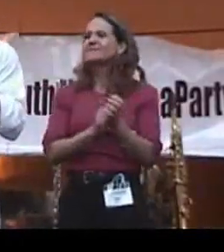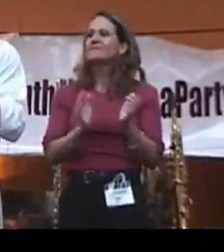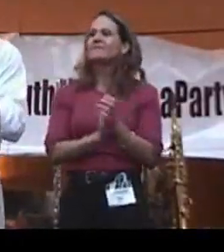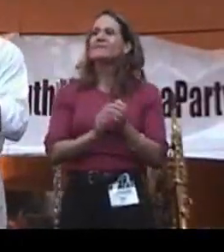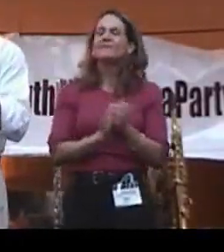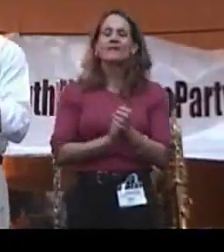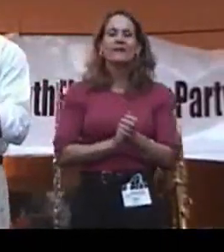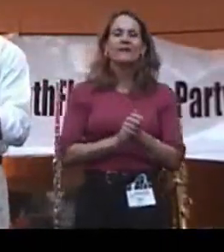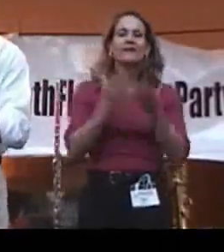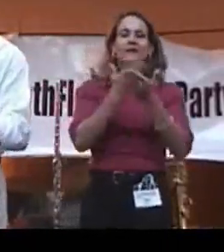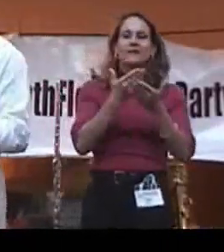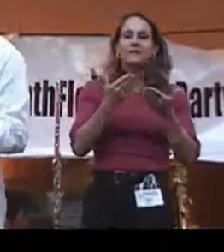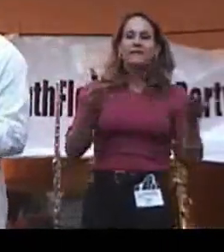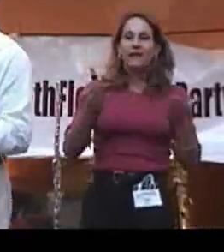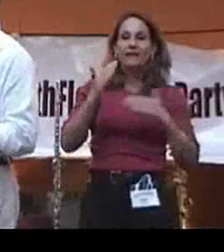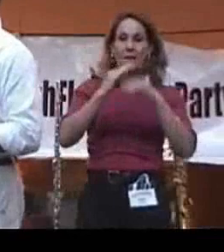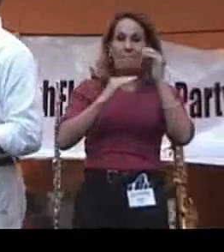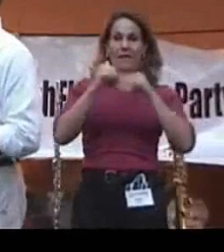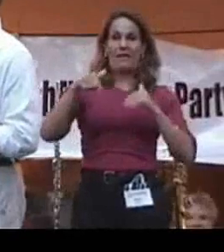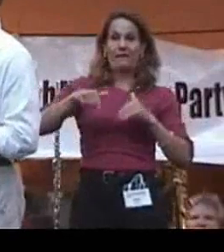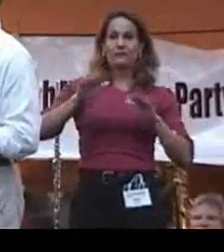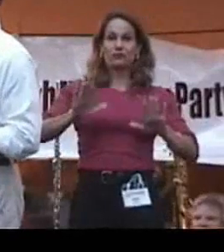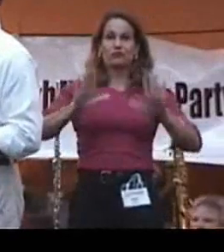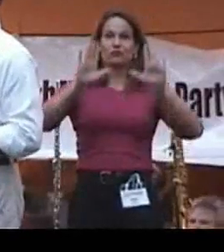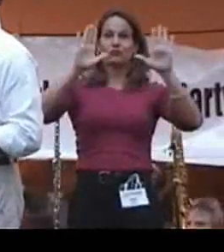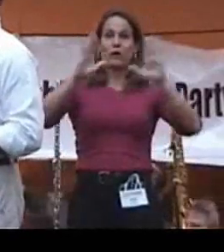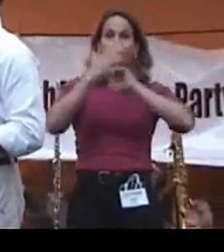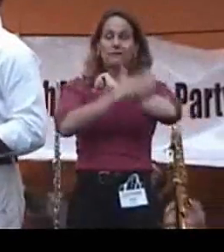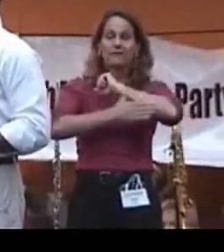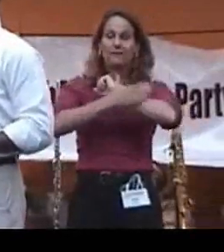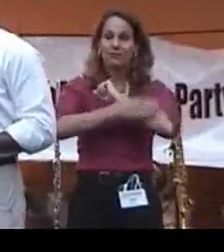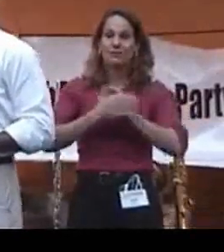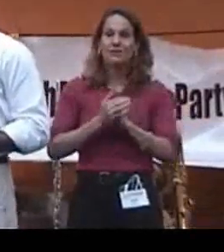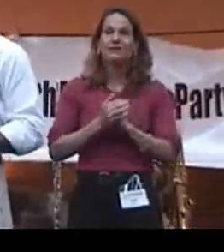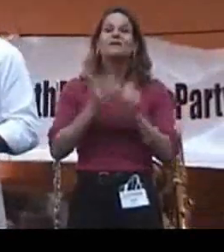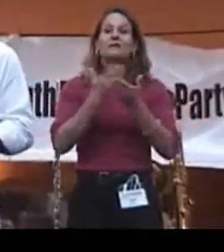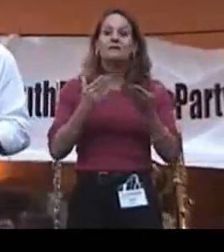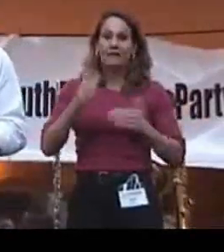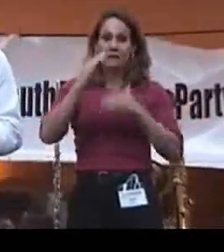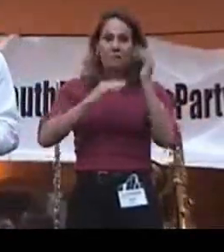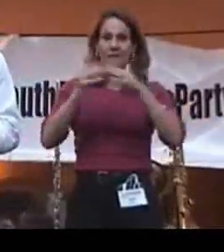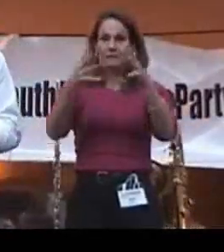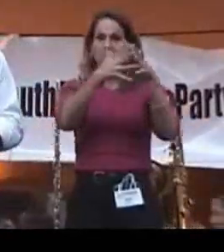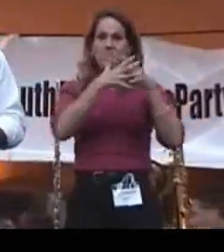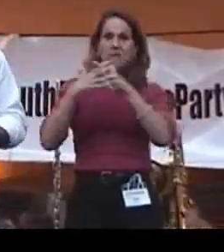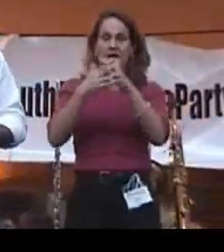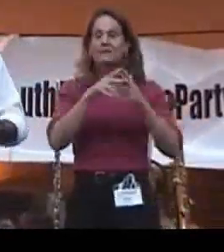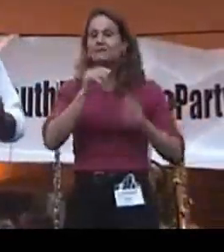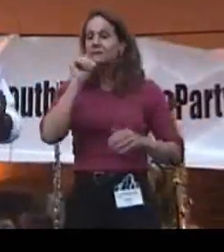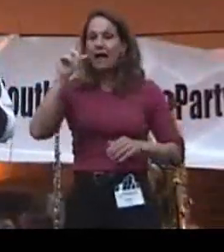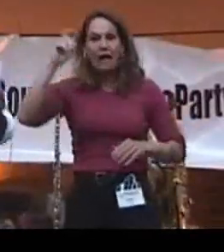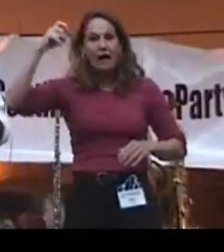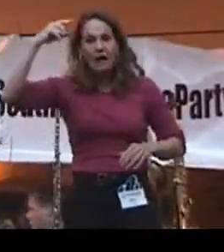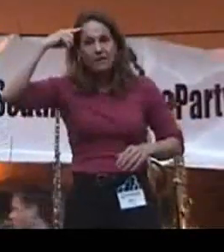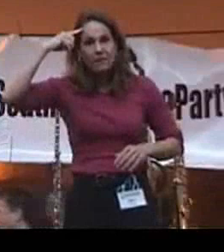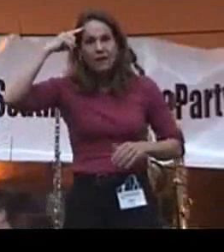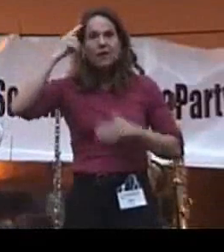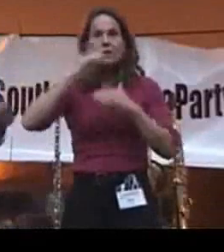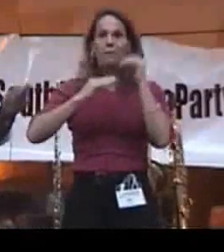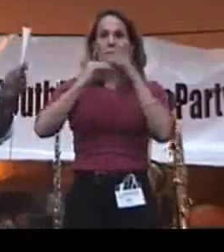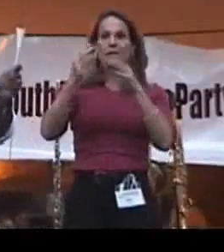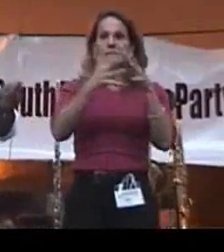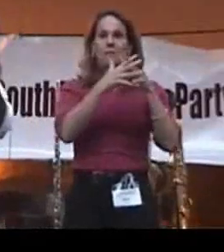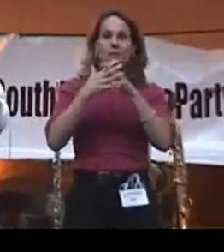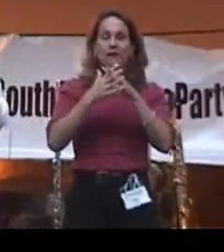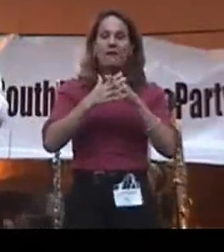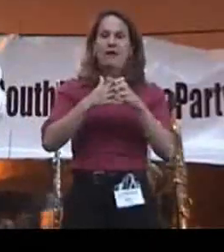And the thing that built this great country, the thing that built America is not government. The thing that built America,